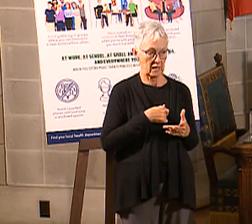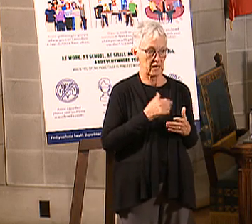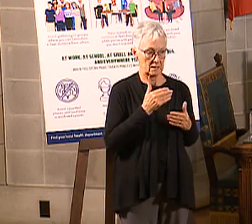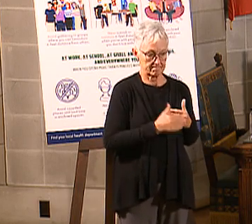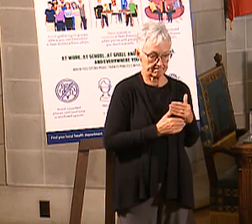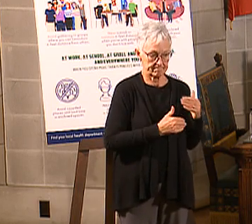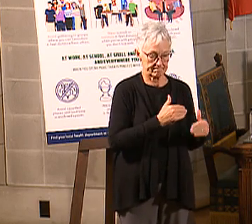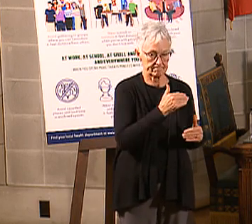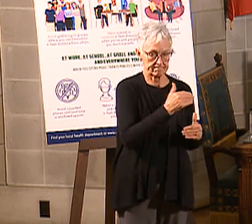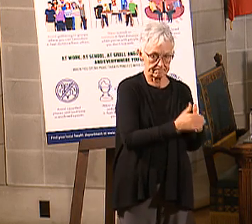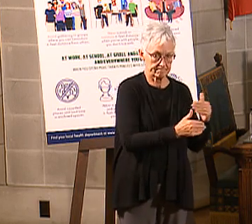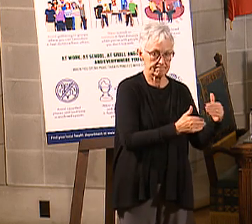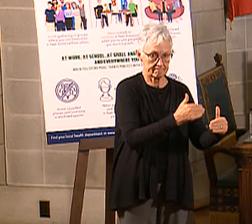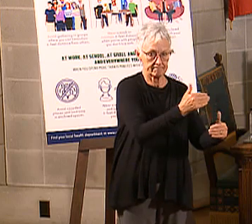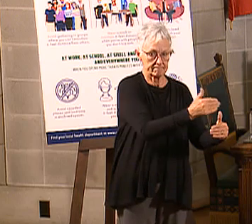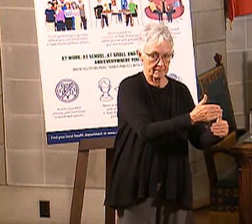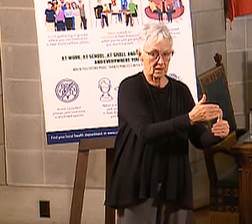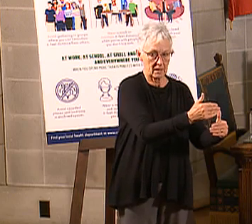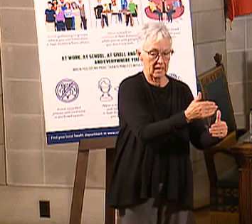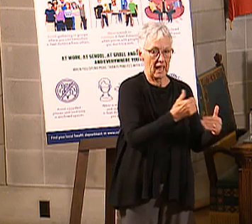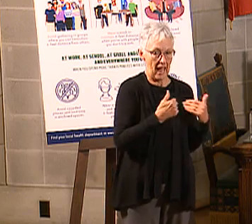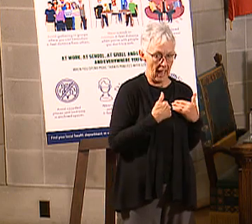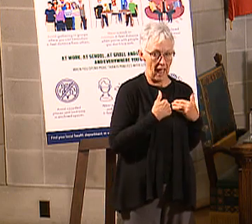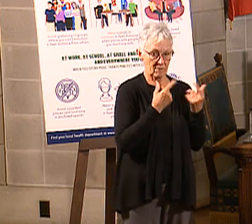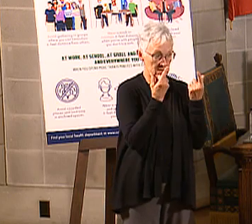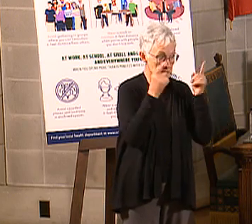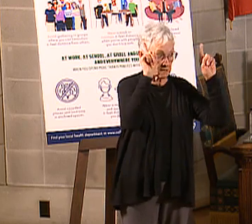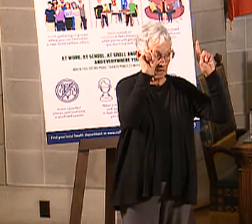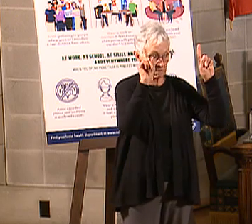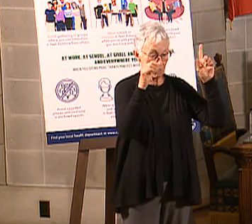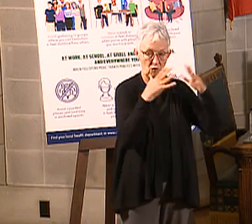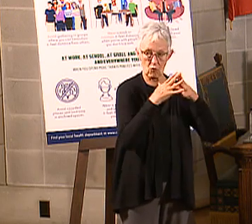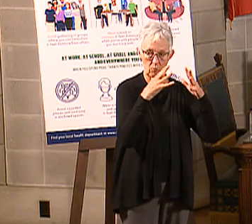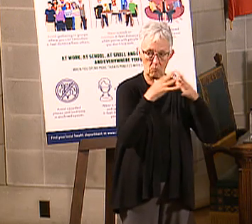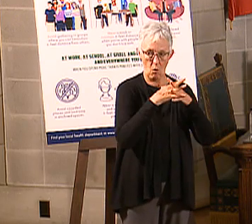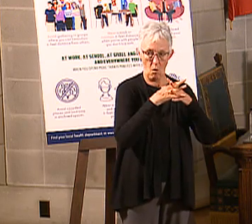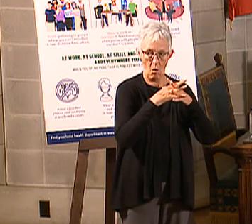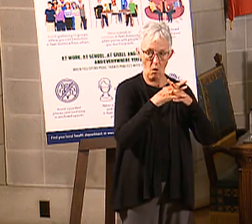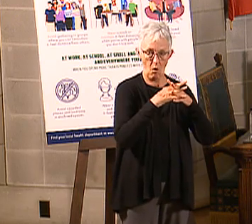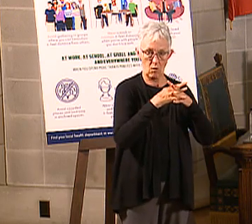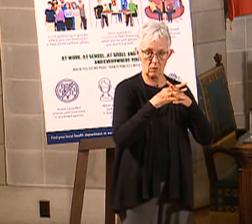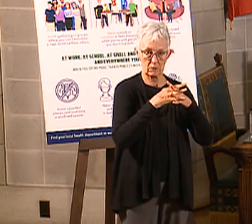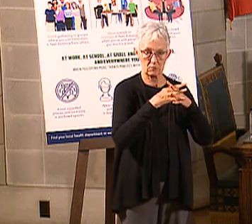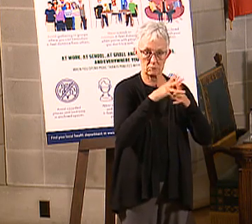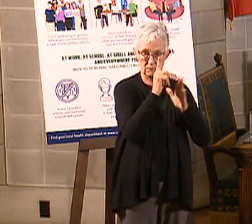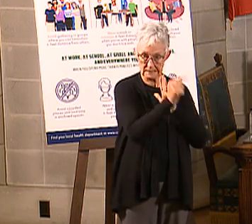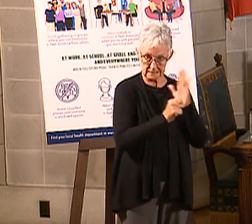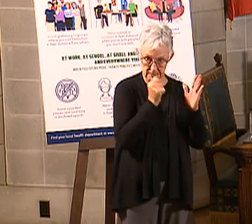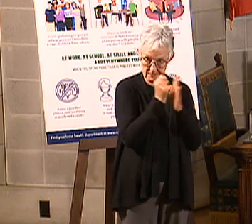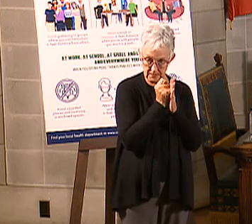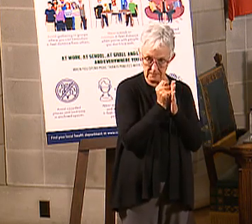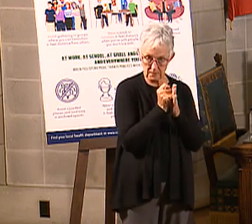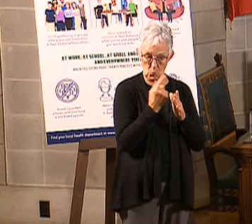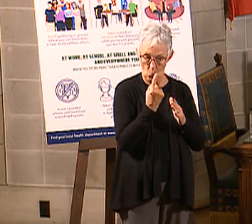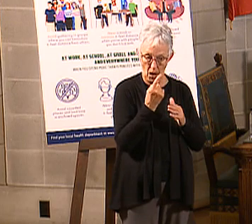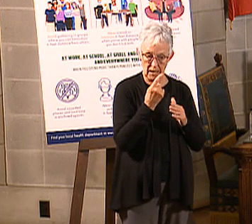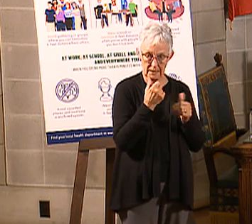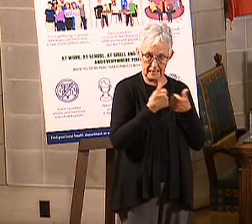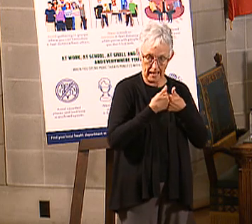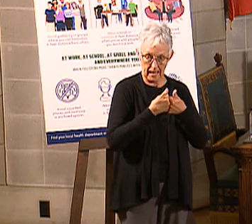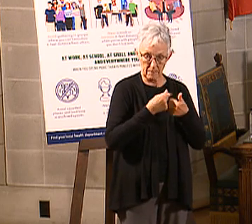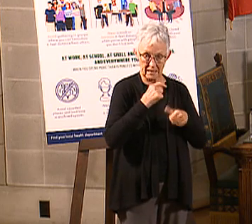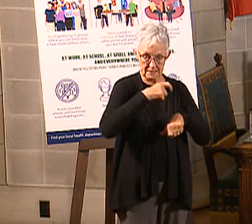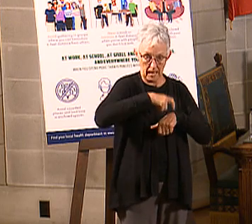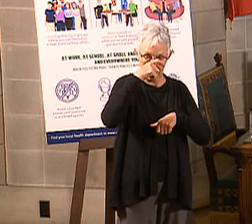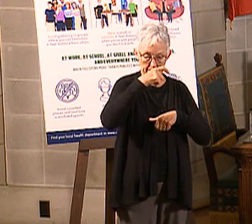So let's work to be able to have a successful football season. Let's take it a step at a time and slowly. Let's make sure we continue to